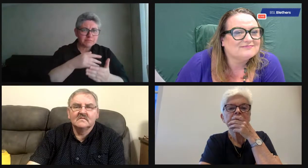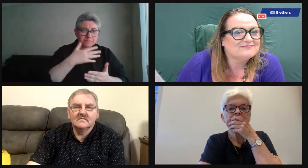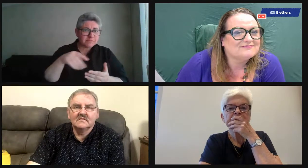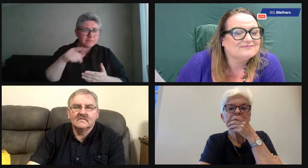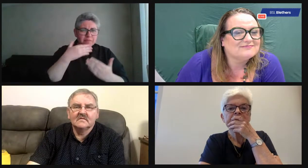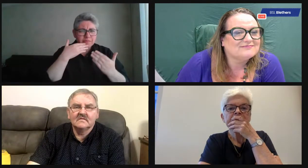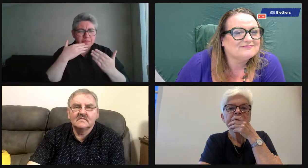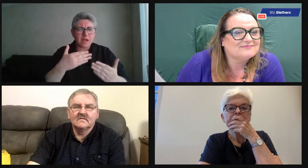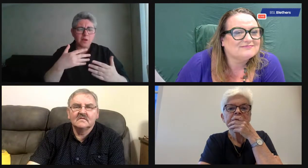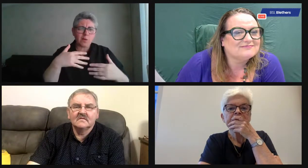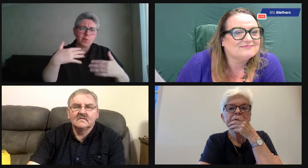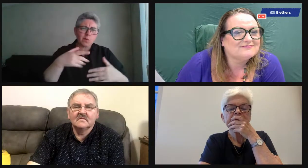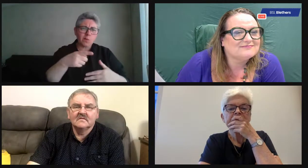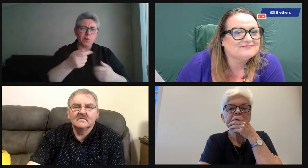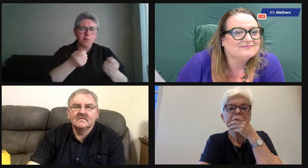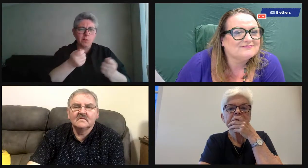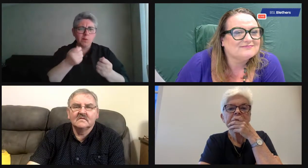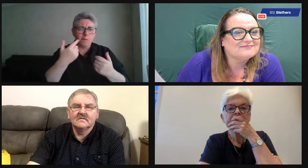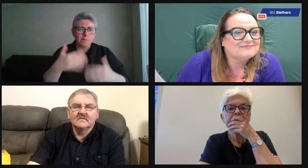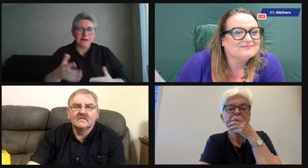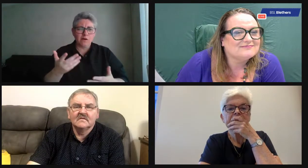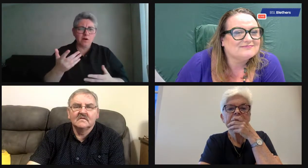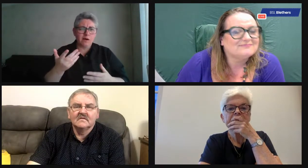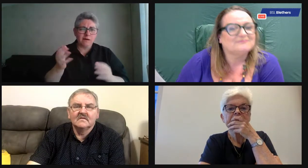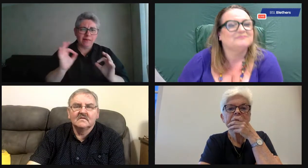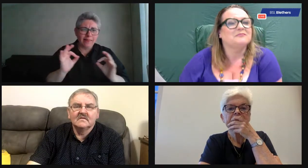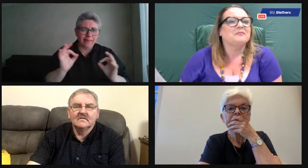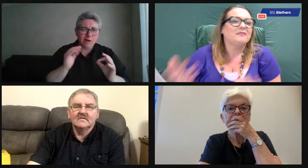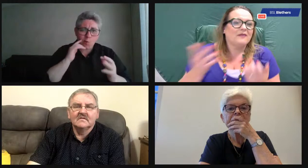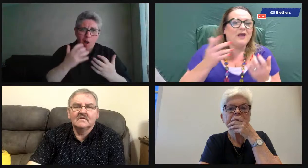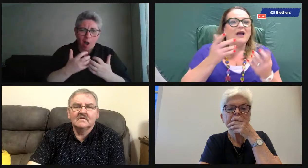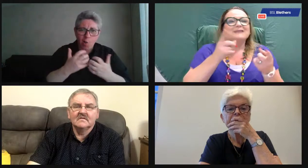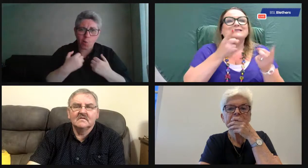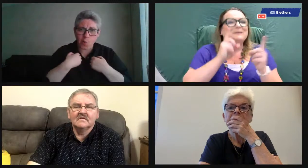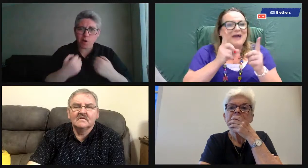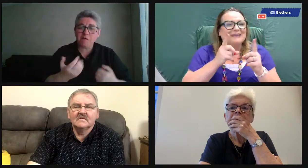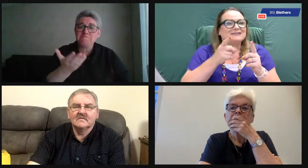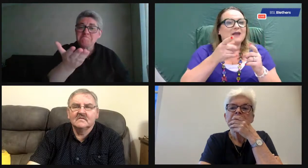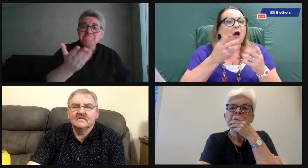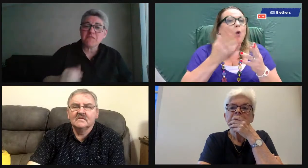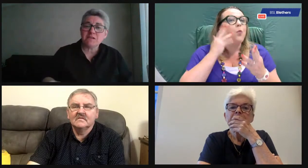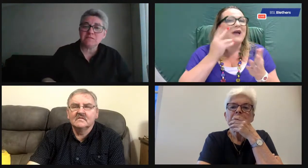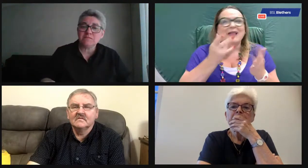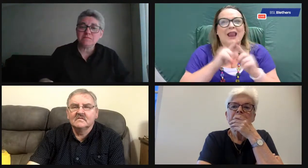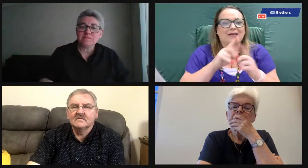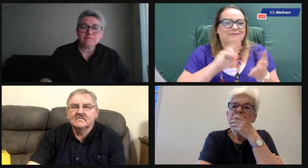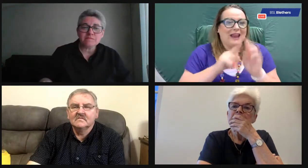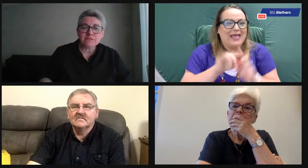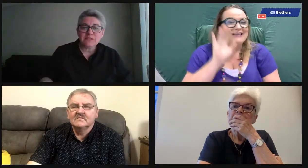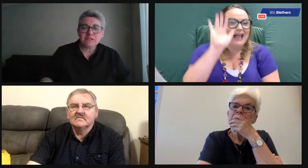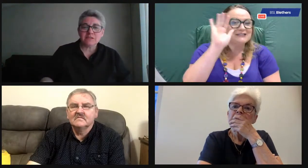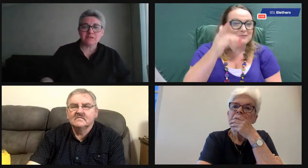in the Deaf Club for a long time. How do you, have you had any thanks or appreciation or Moira?